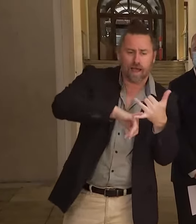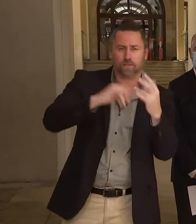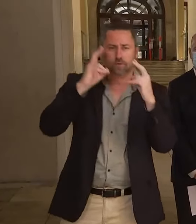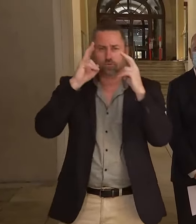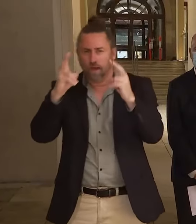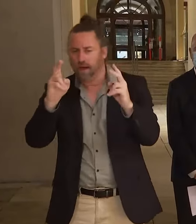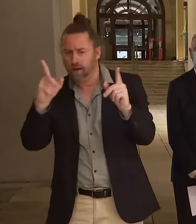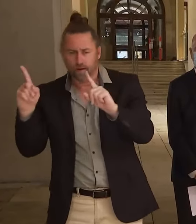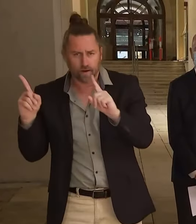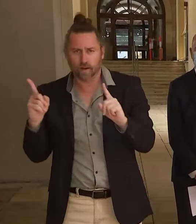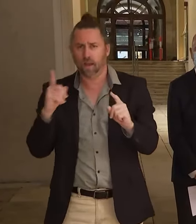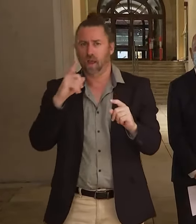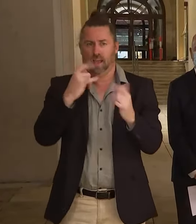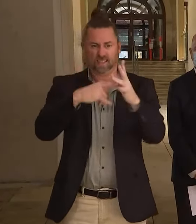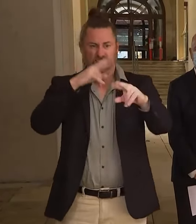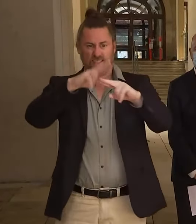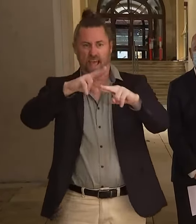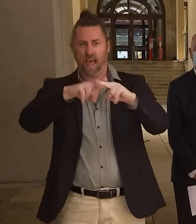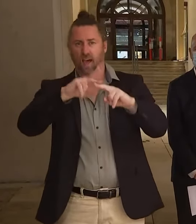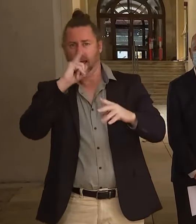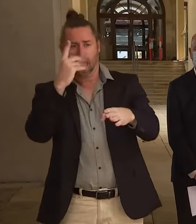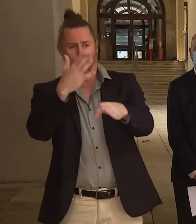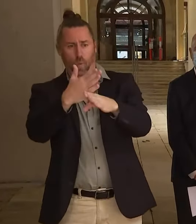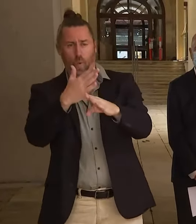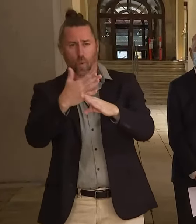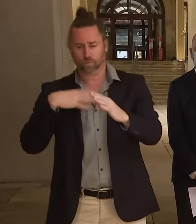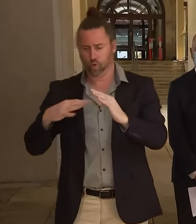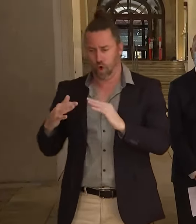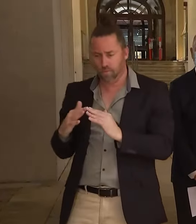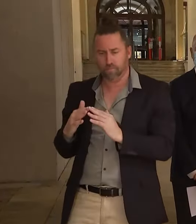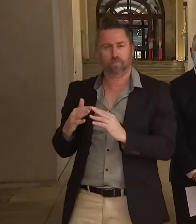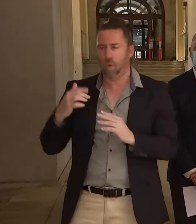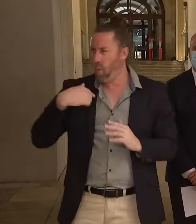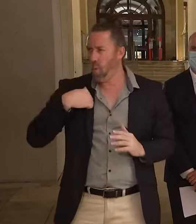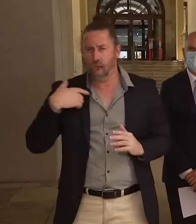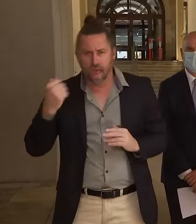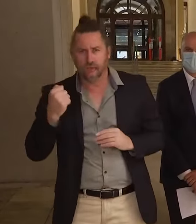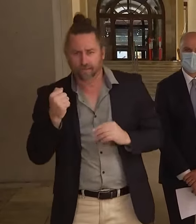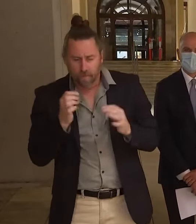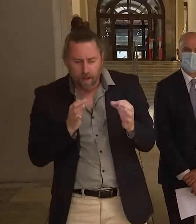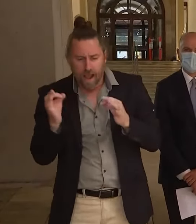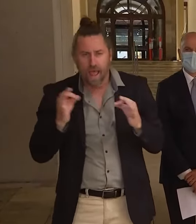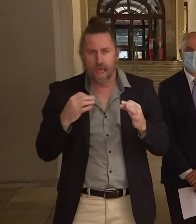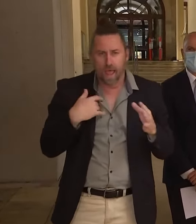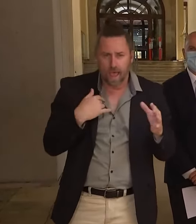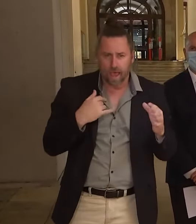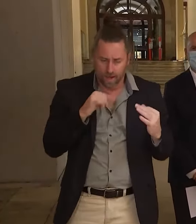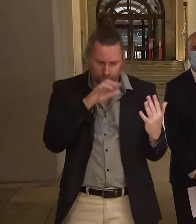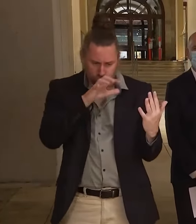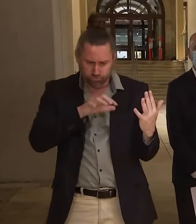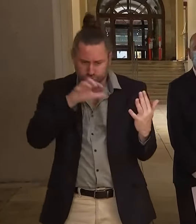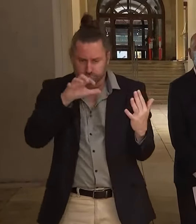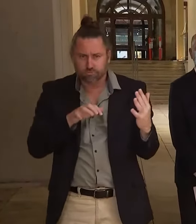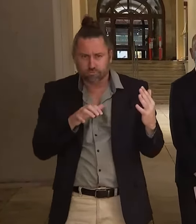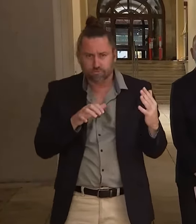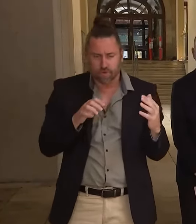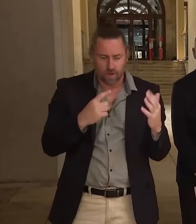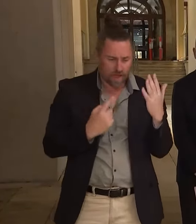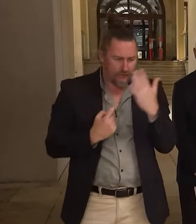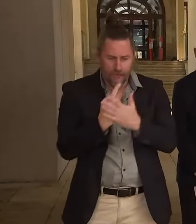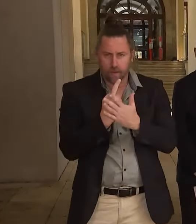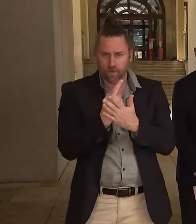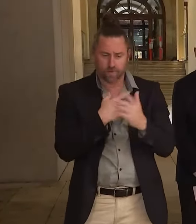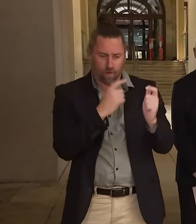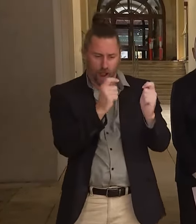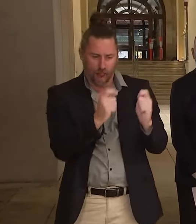to go offline because they are positive or they are close contact. So that those planning work continue to be revised all the